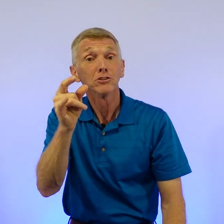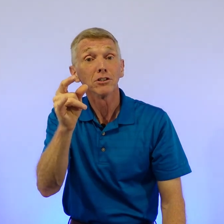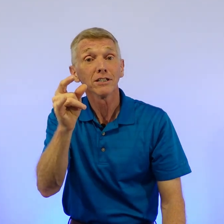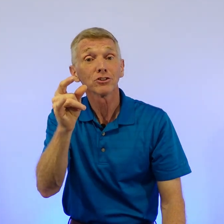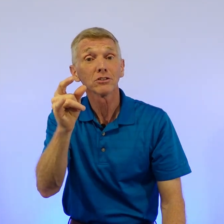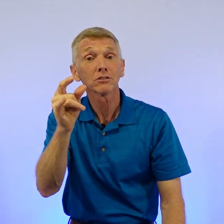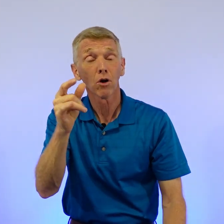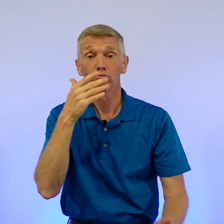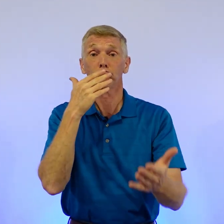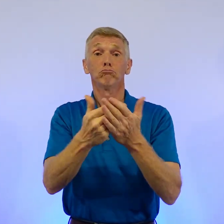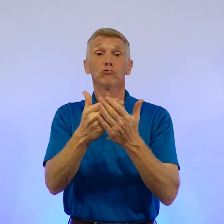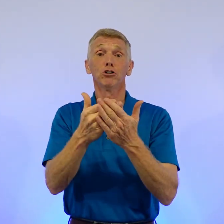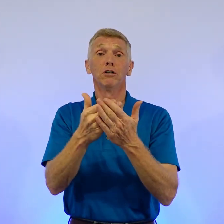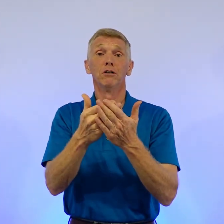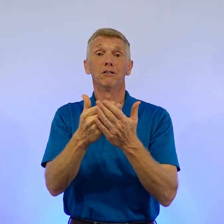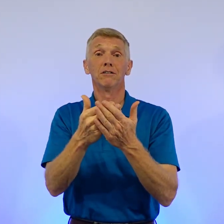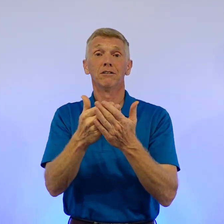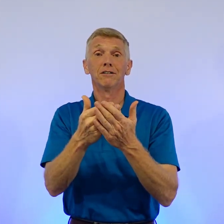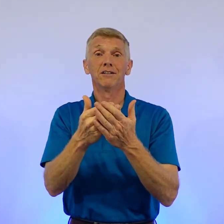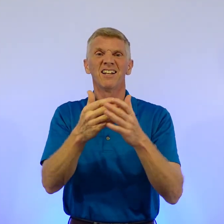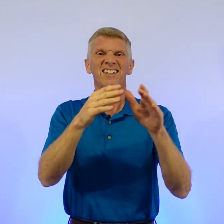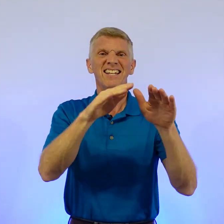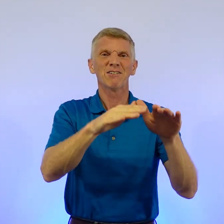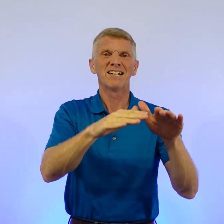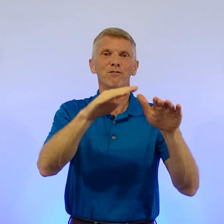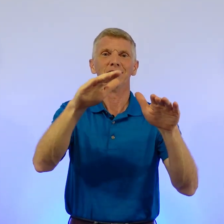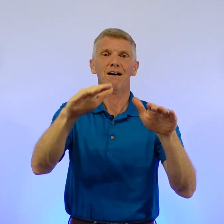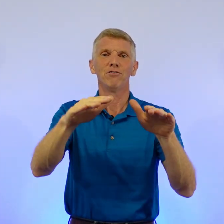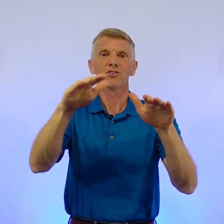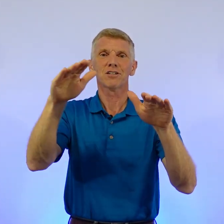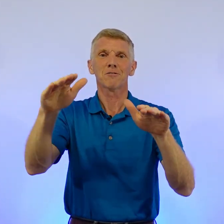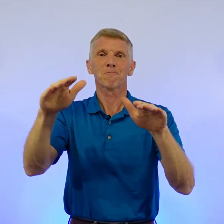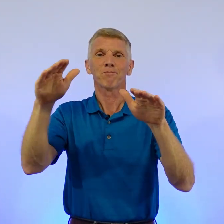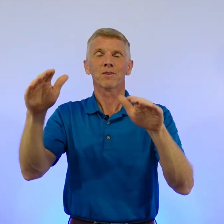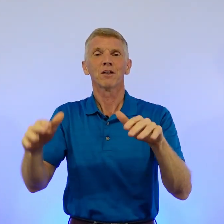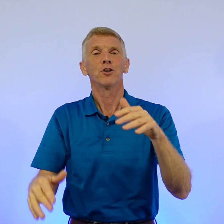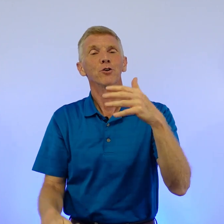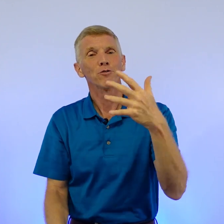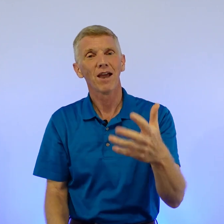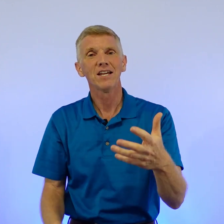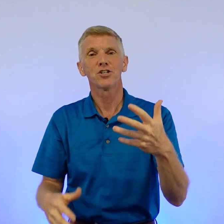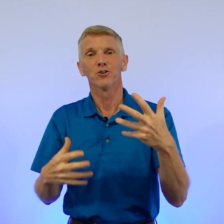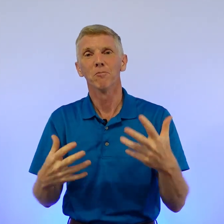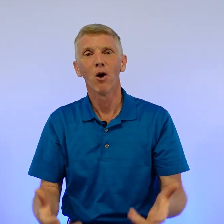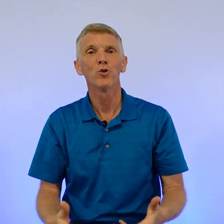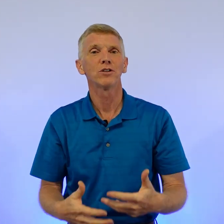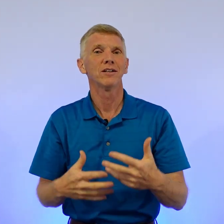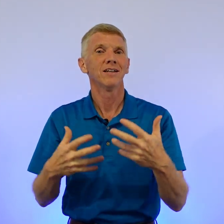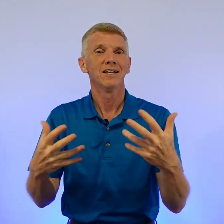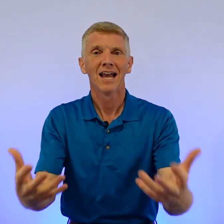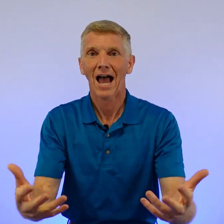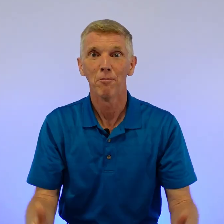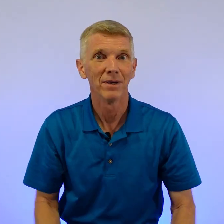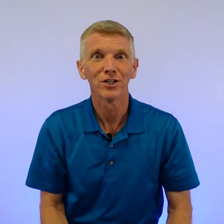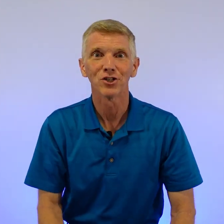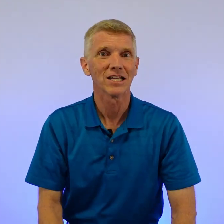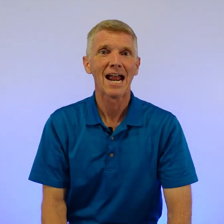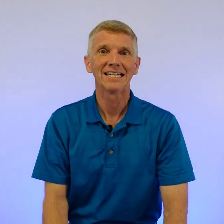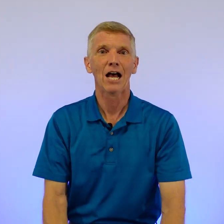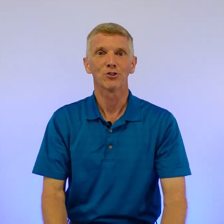Delicious. Good. Do you see how it's different levels? Your face, your emotion, how big your sign in it, how